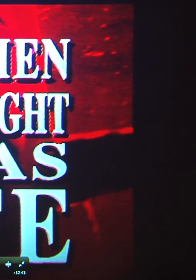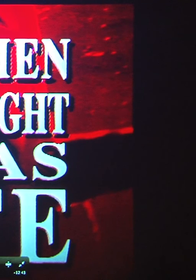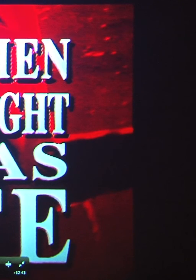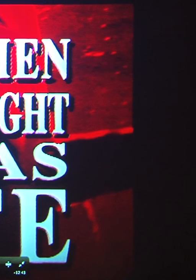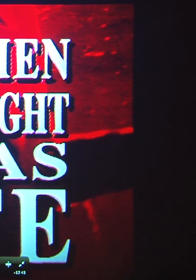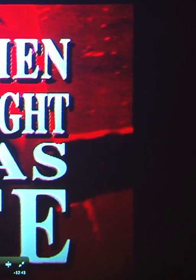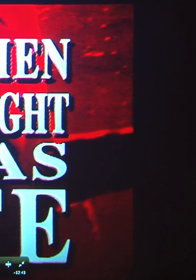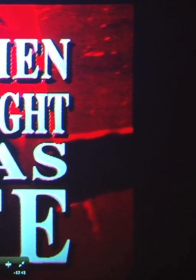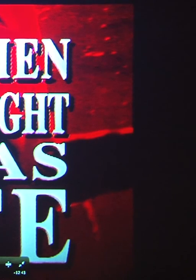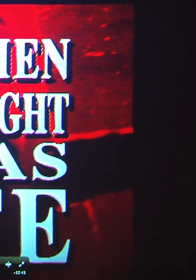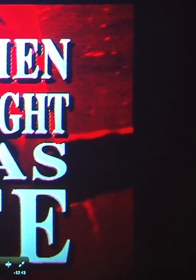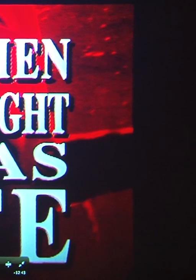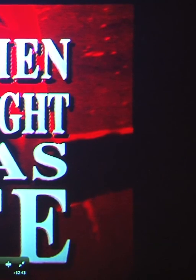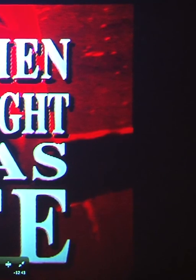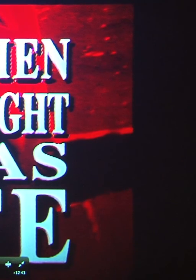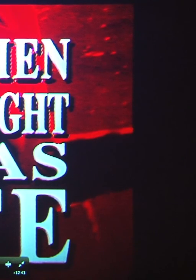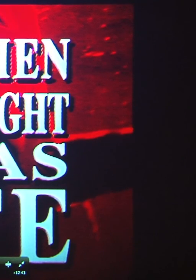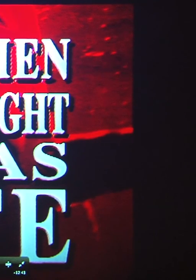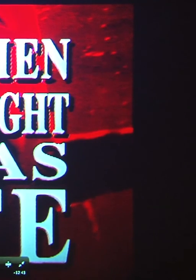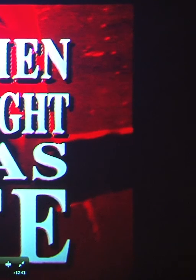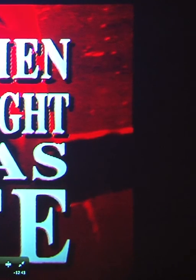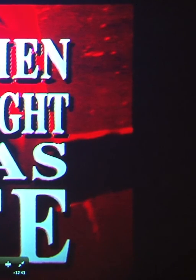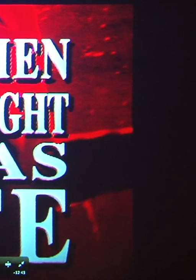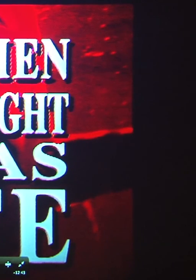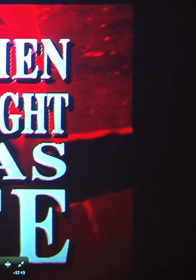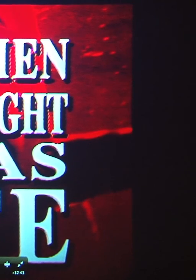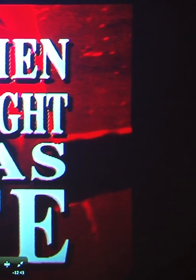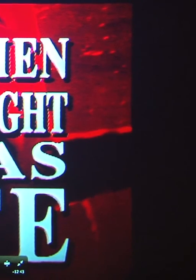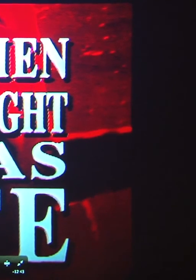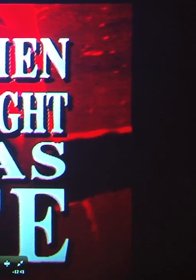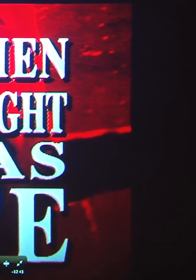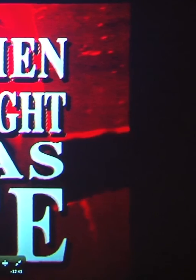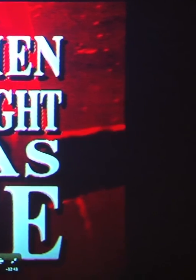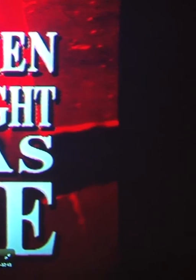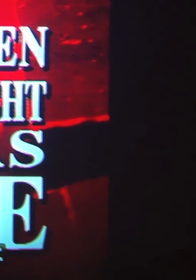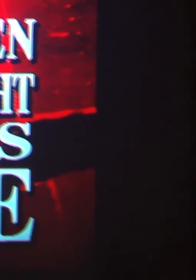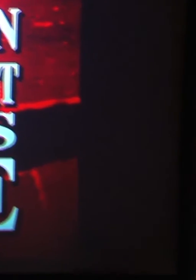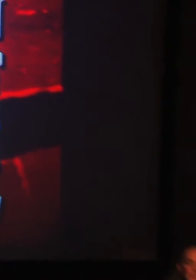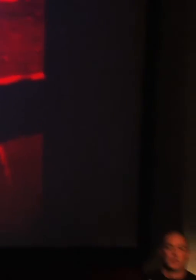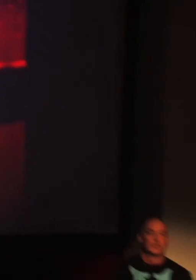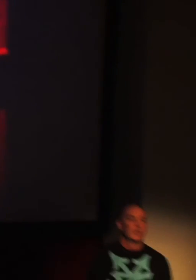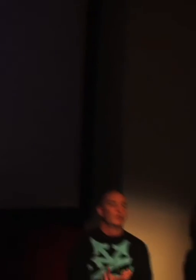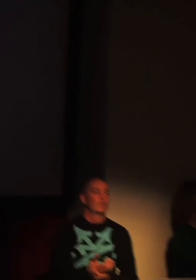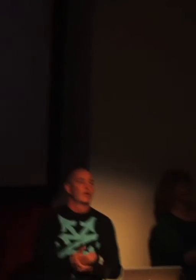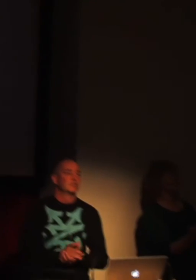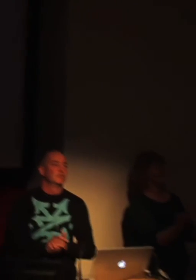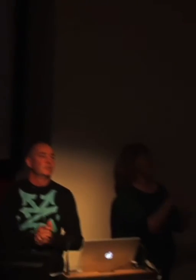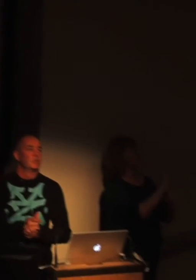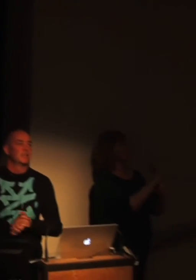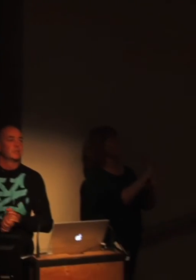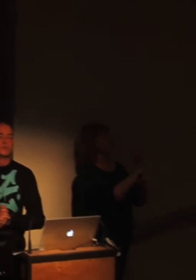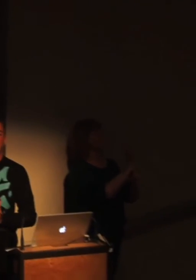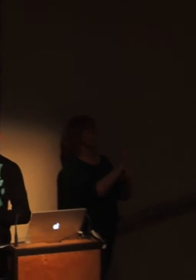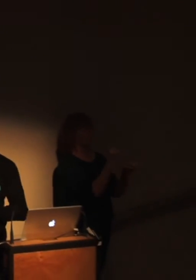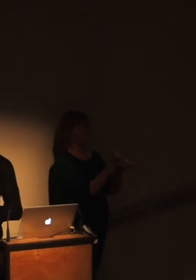There wasn't really any sharks in that though. Now the thing about this film was in order for us to